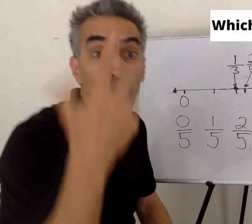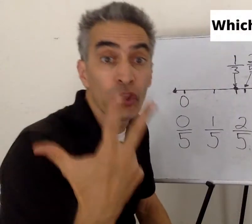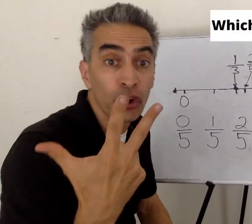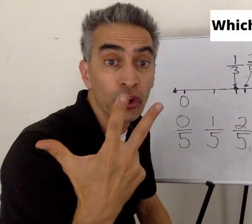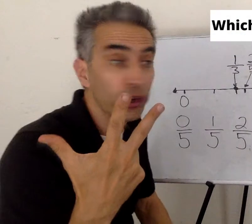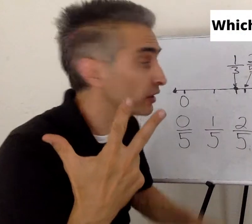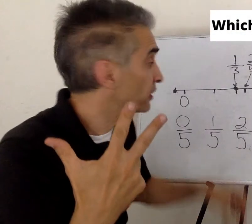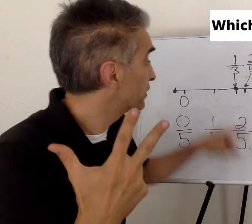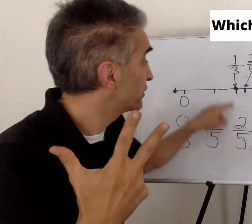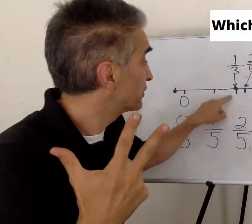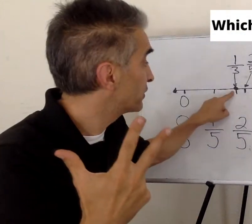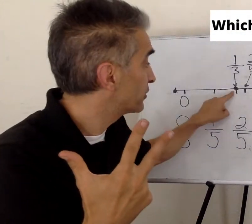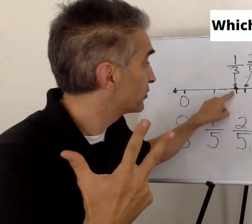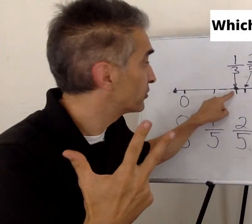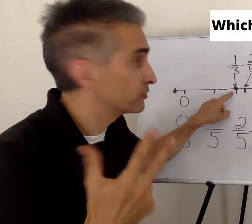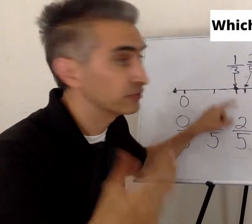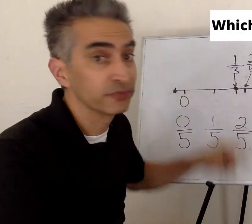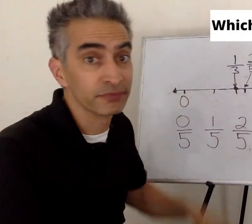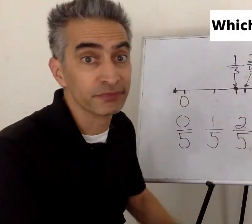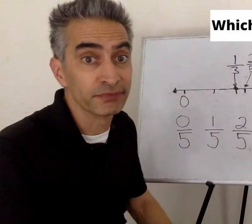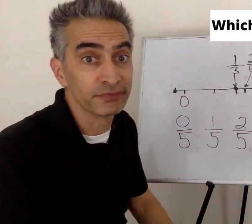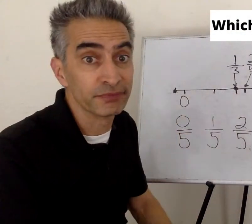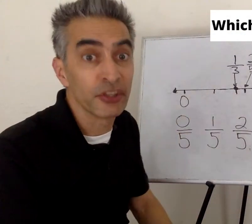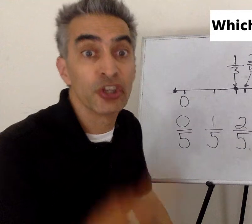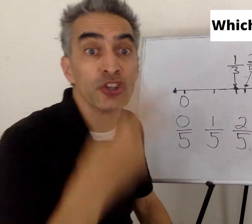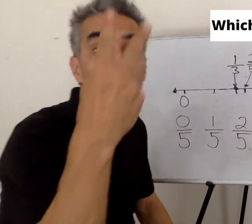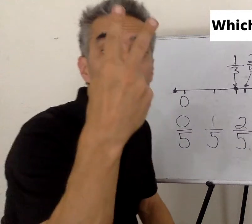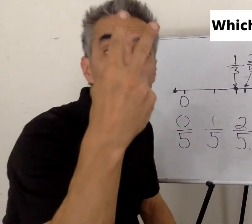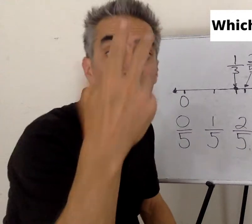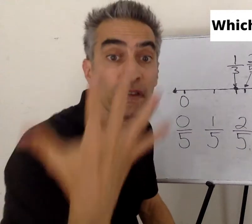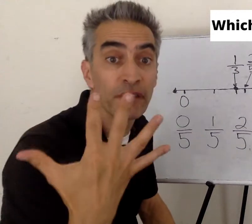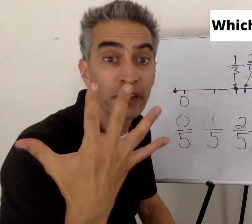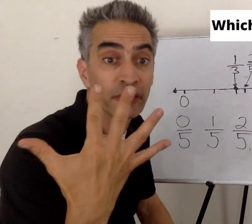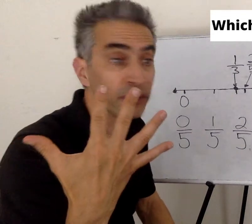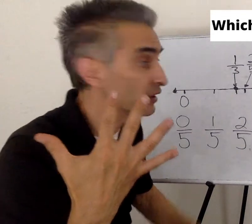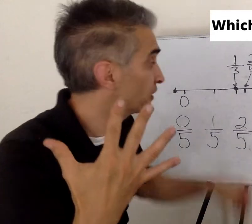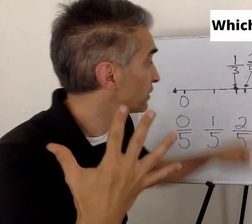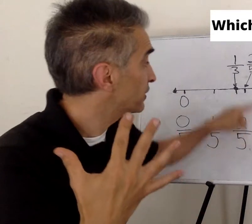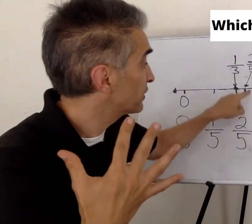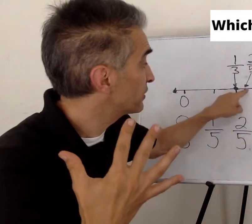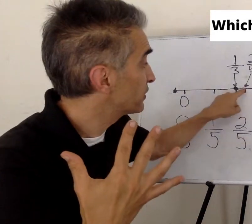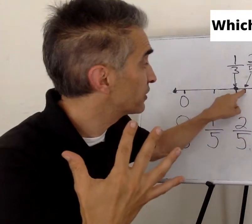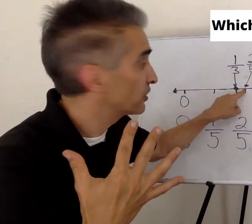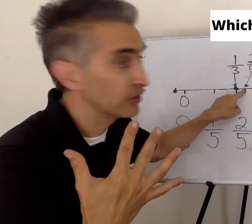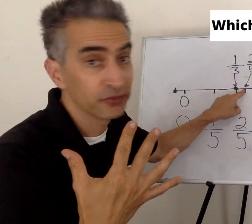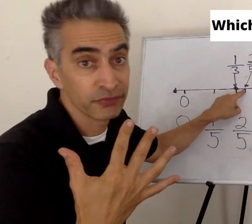One-third goes right there. Two-fifths goes right there.